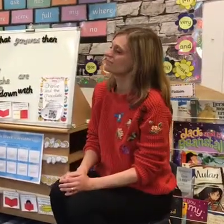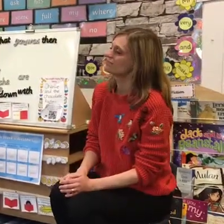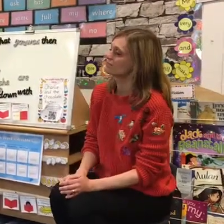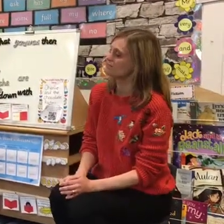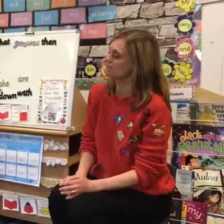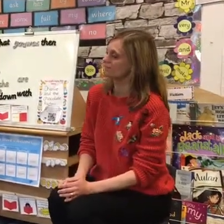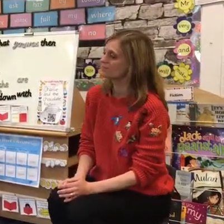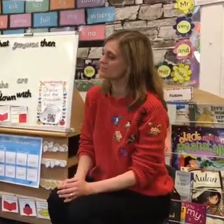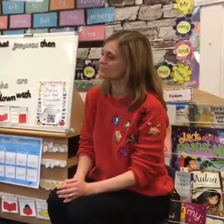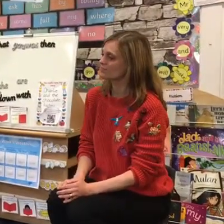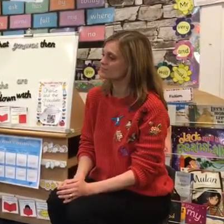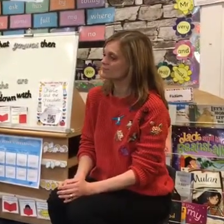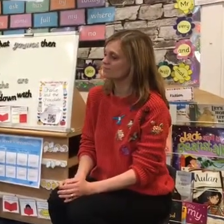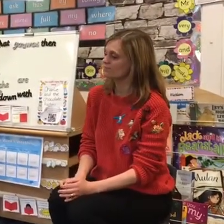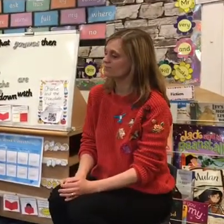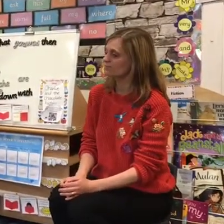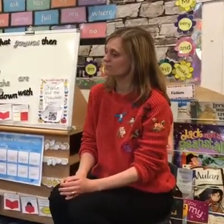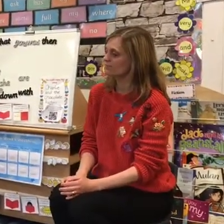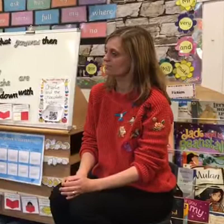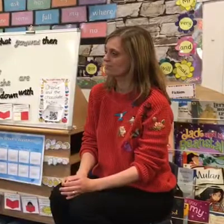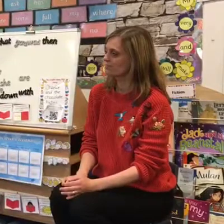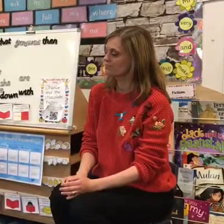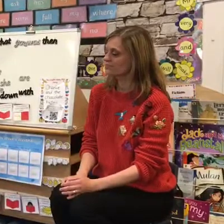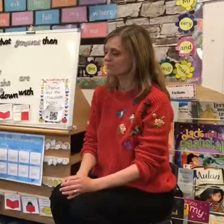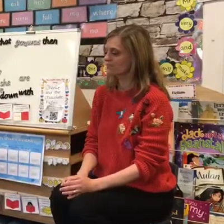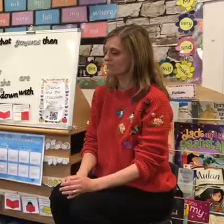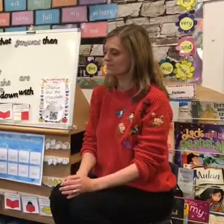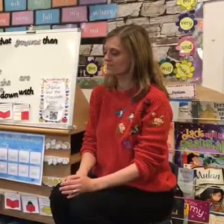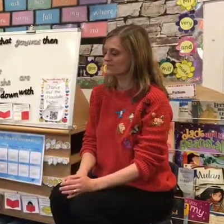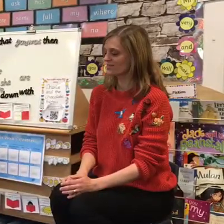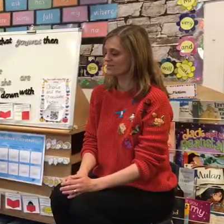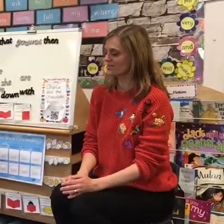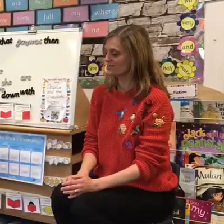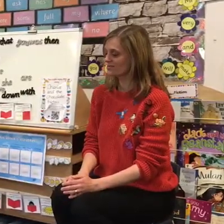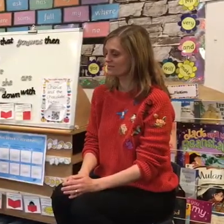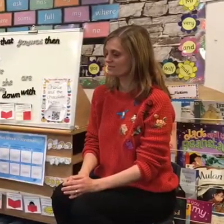story. So, this is We're Going on a Bear Hunt by Michael Roten.